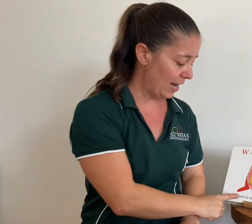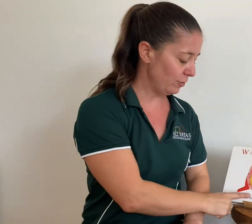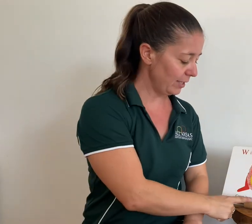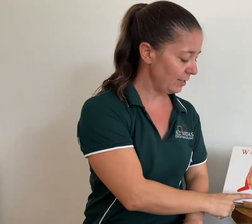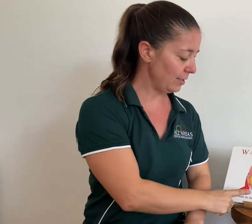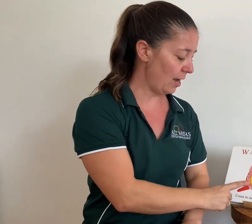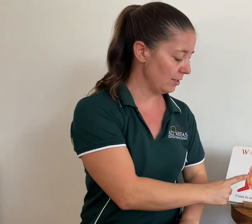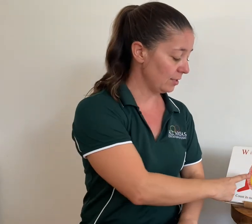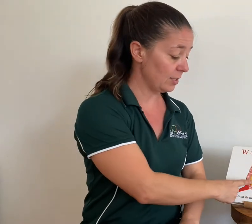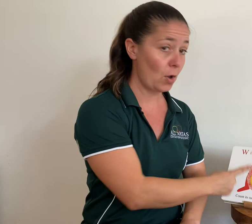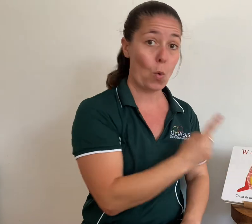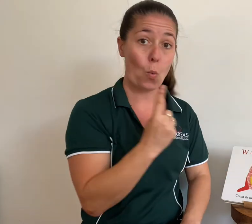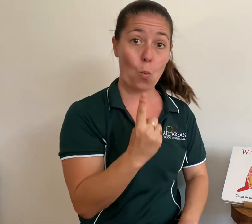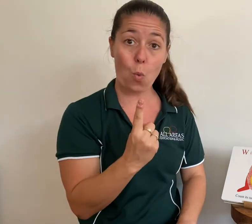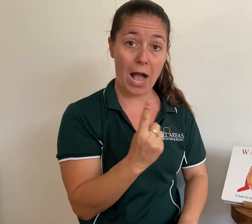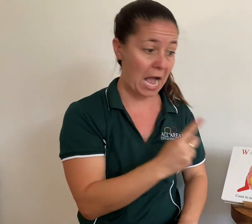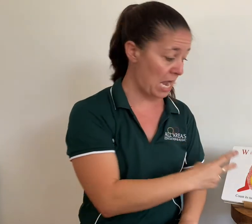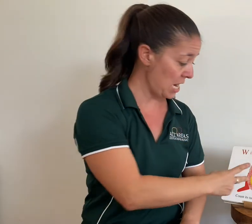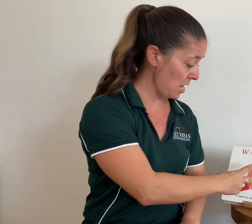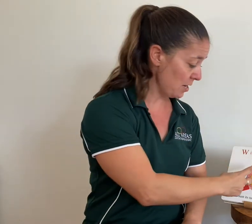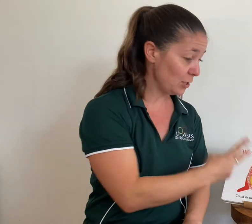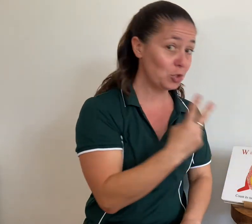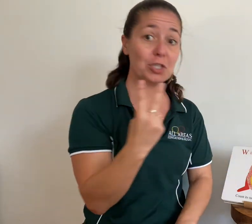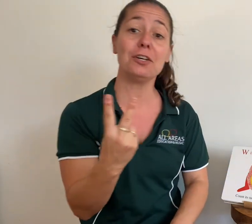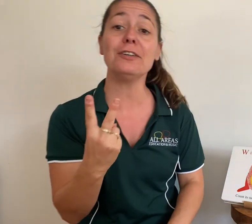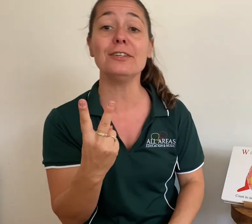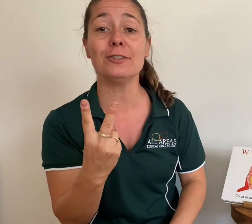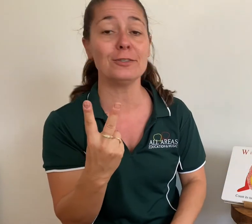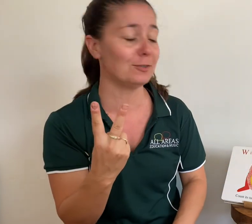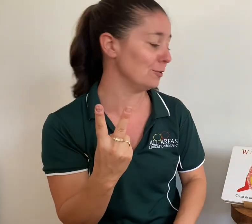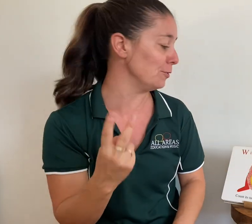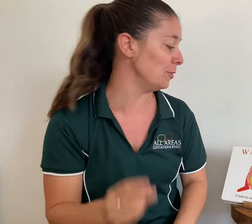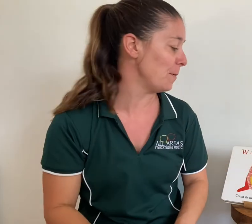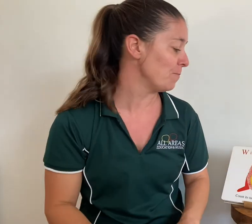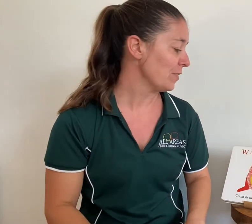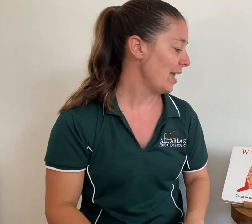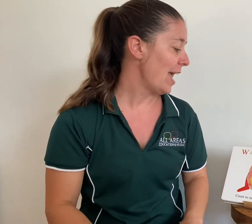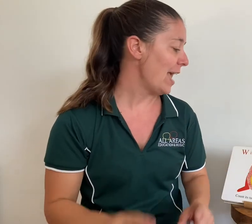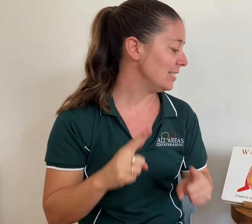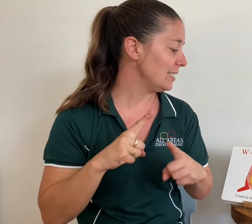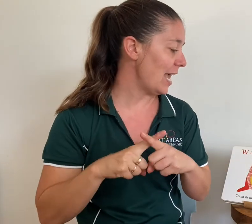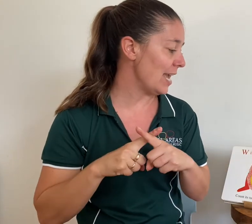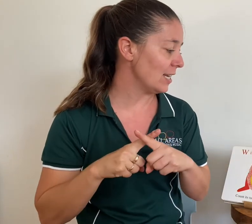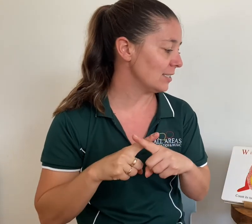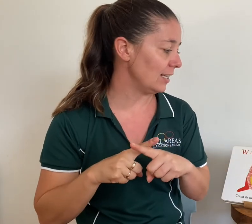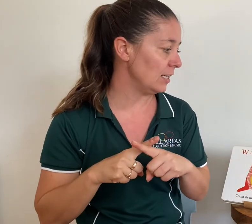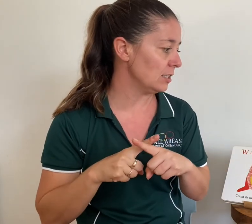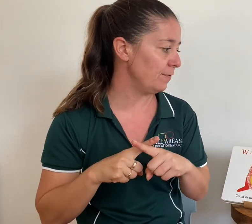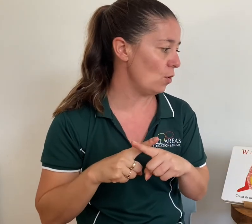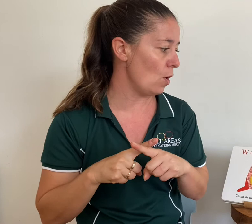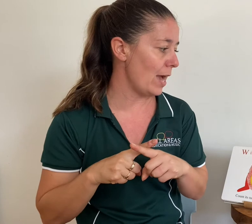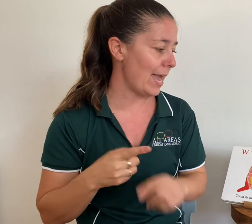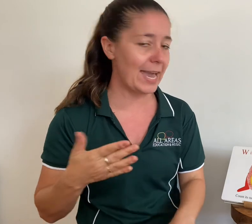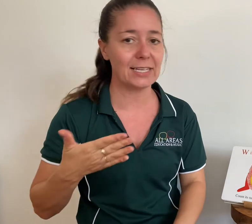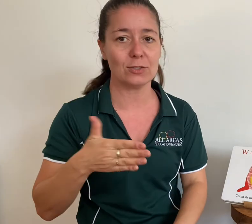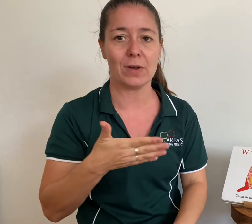is for vole.